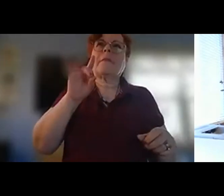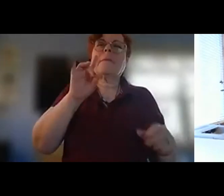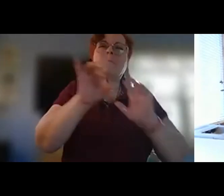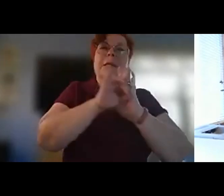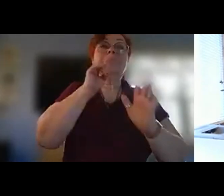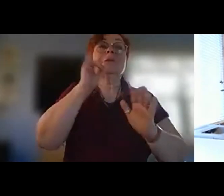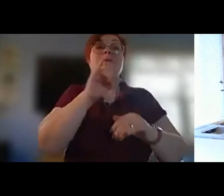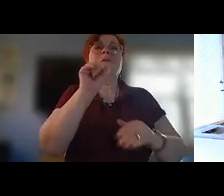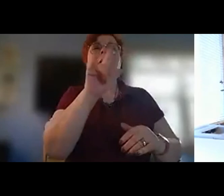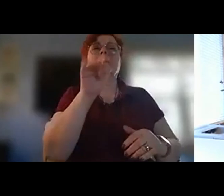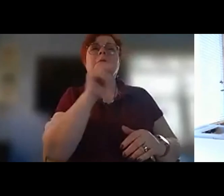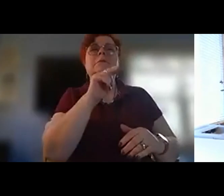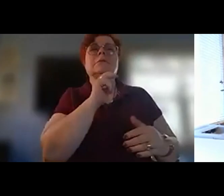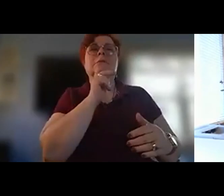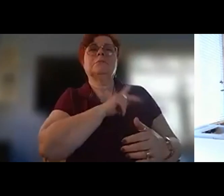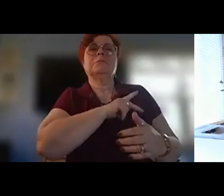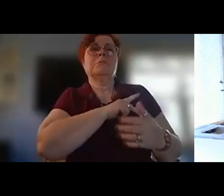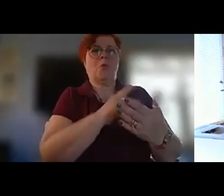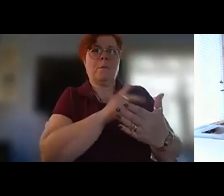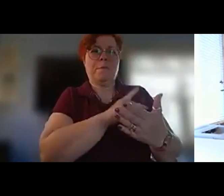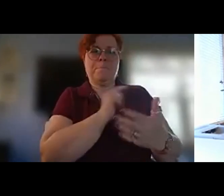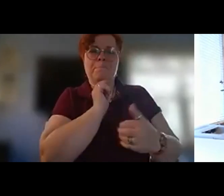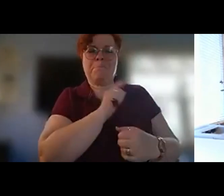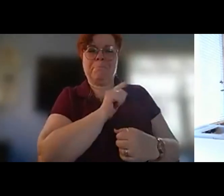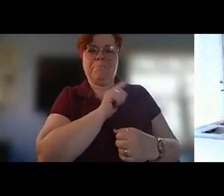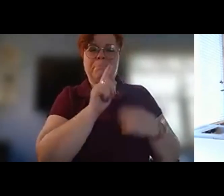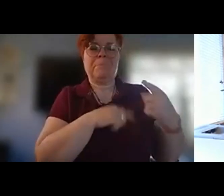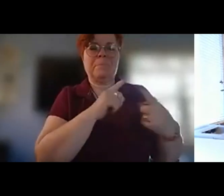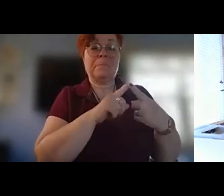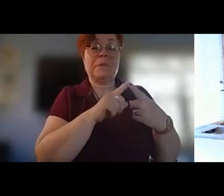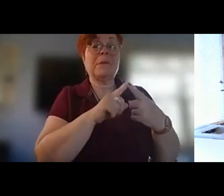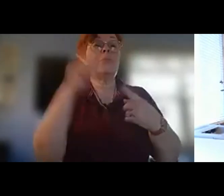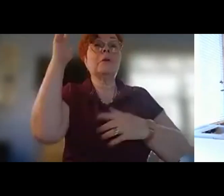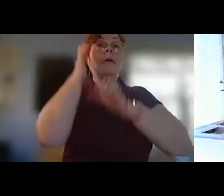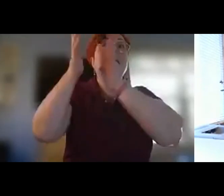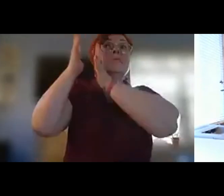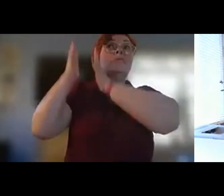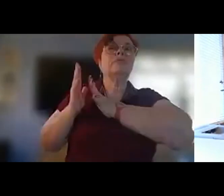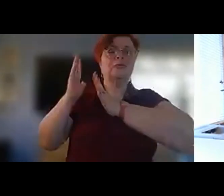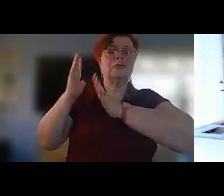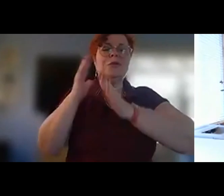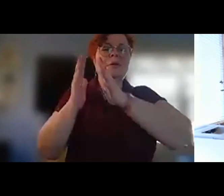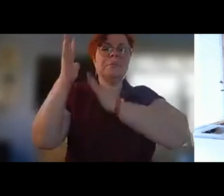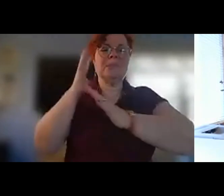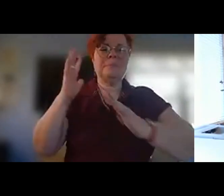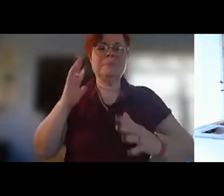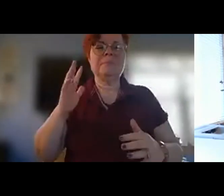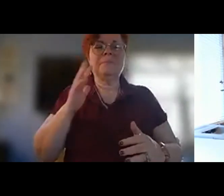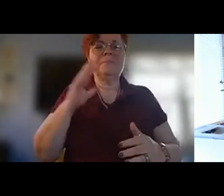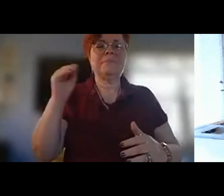um about elder and about the past and about history and